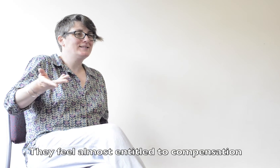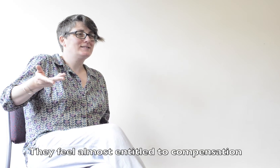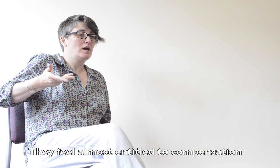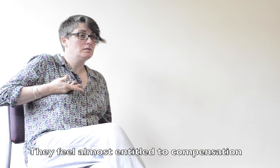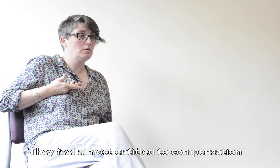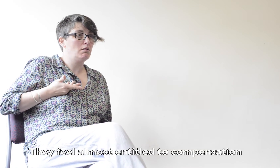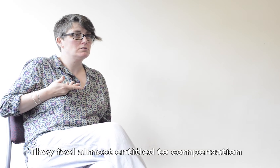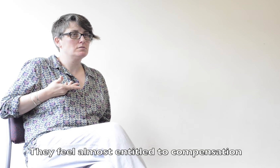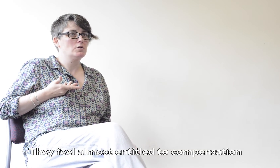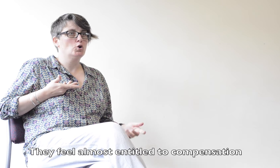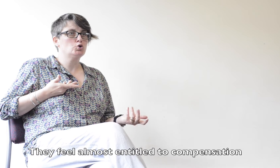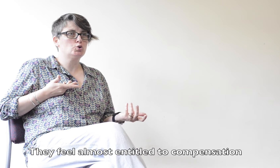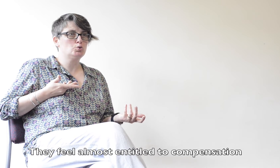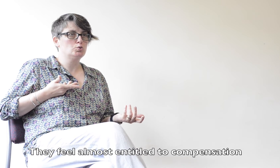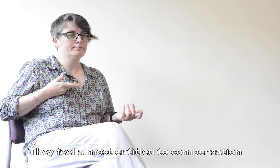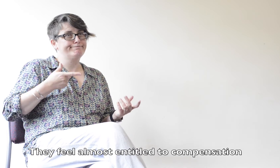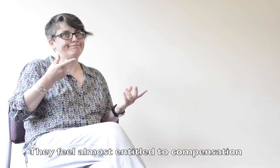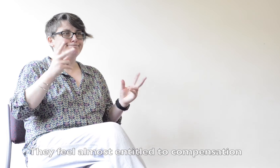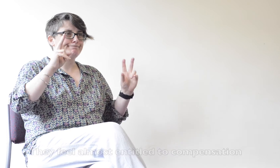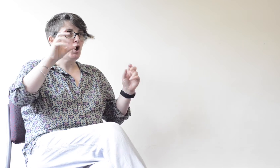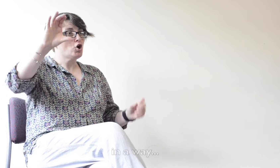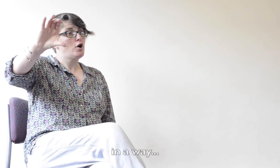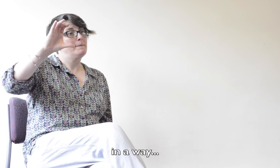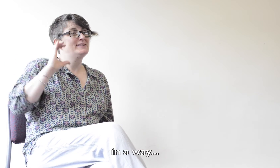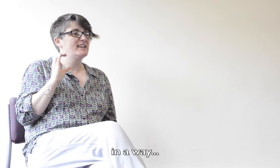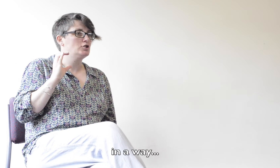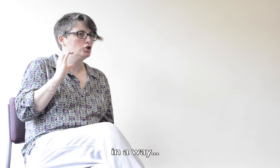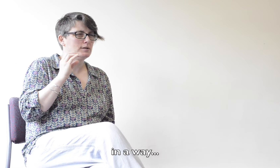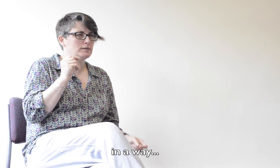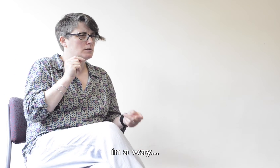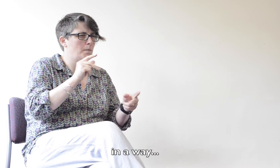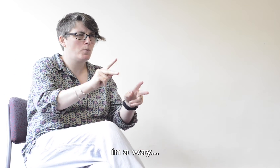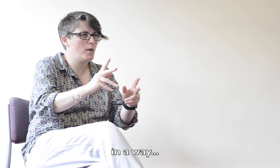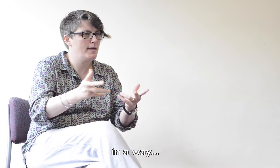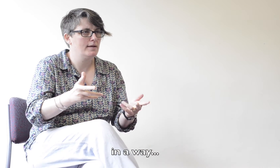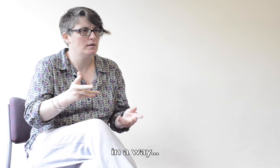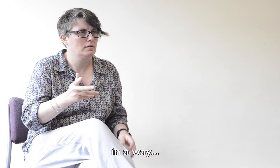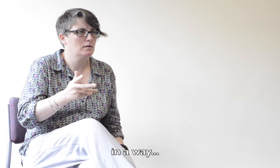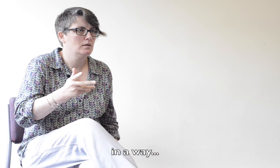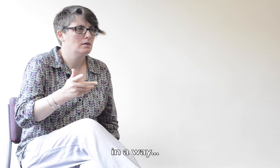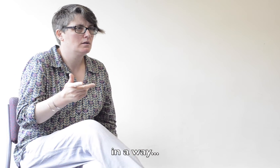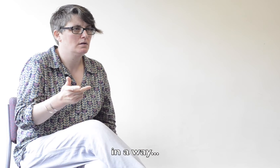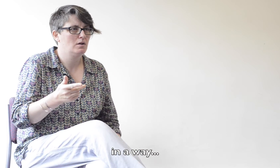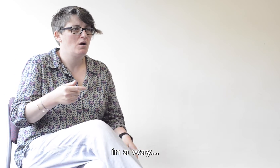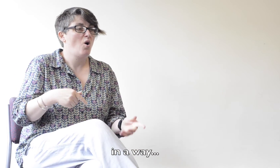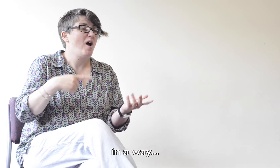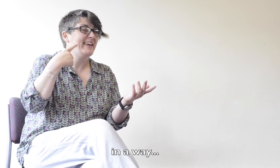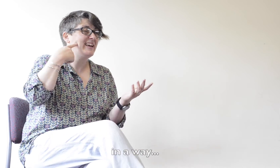like they want to contribute. And in some ways they feel almost entitled to compensation in some way.